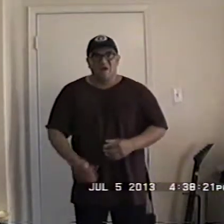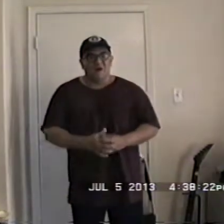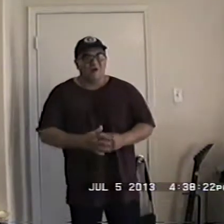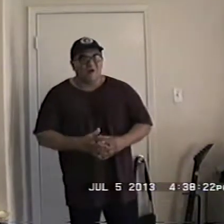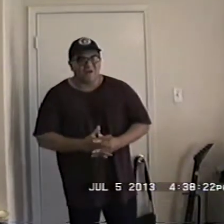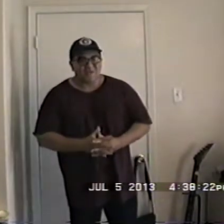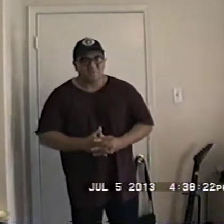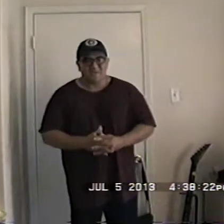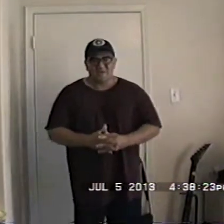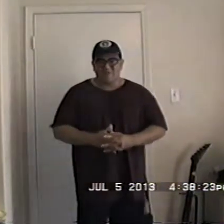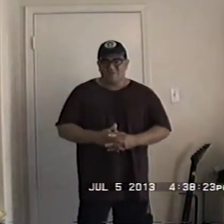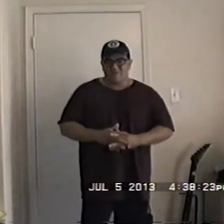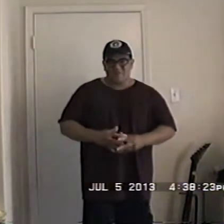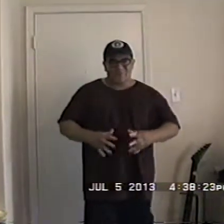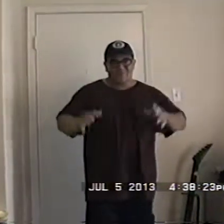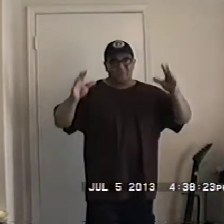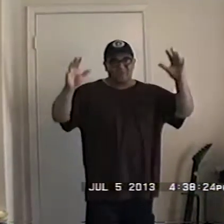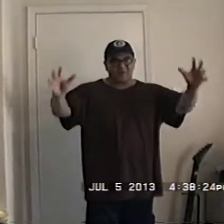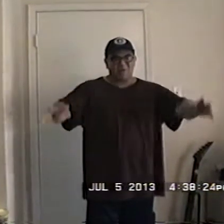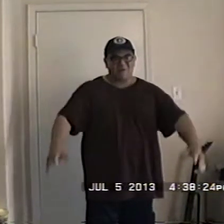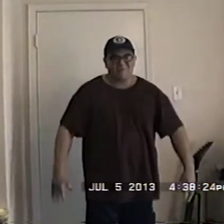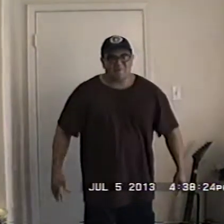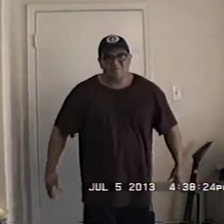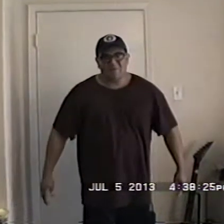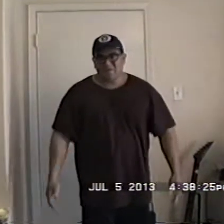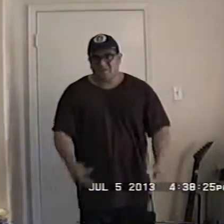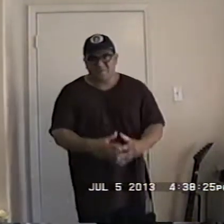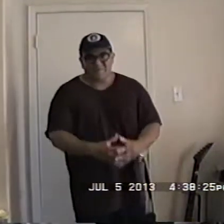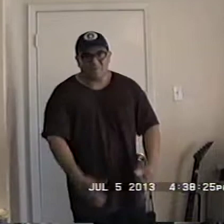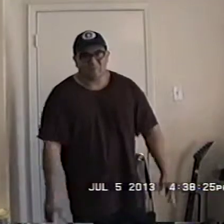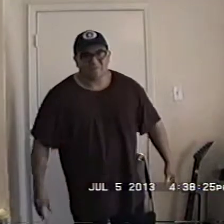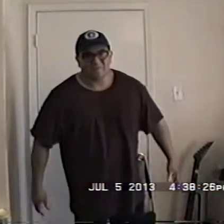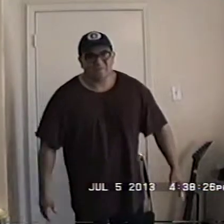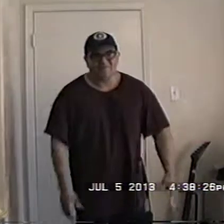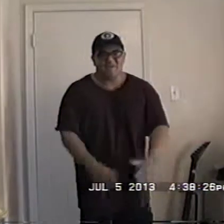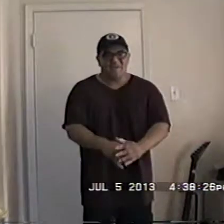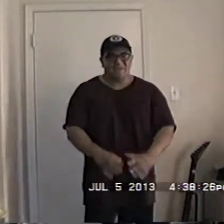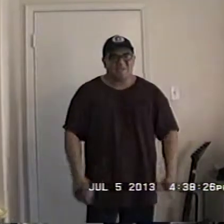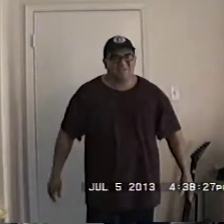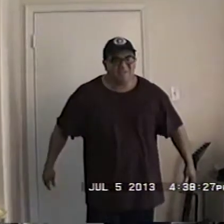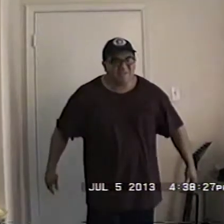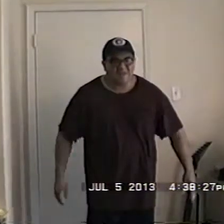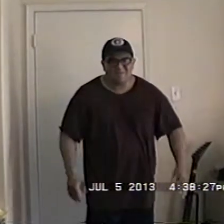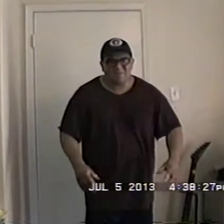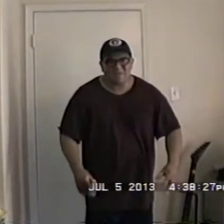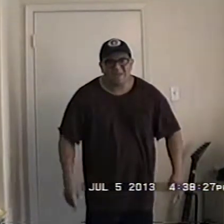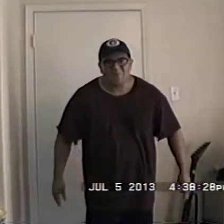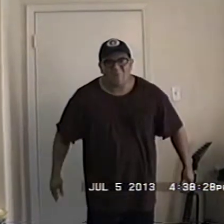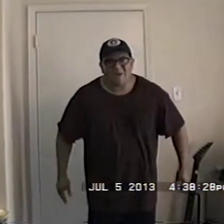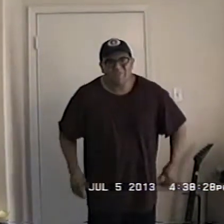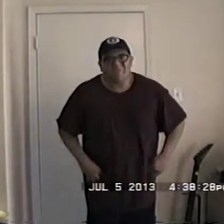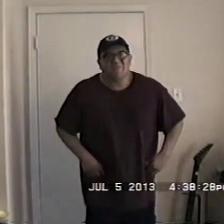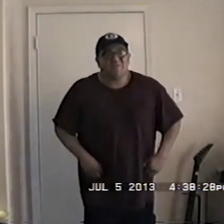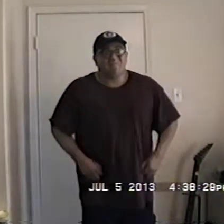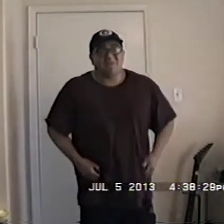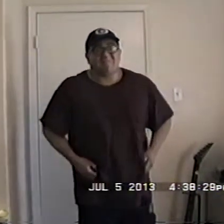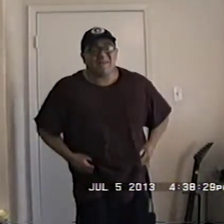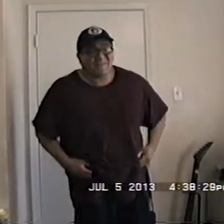all right everybody how's everybody doing out there all of my fellow Americans fellow Brits fellow Canadians and everybody out there watching me this is Big Mike